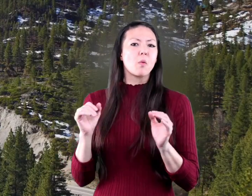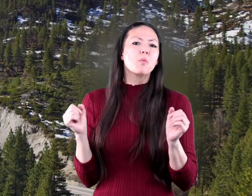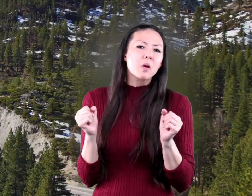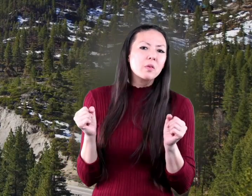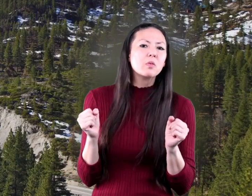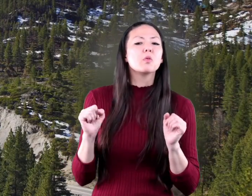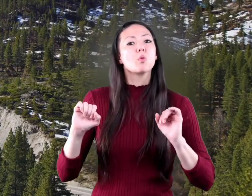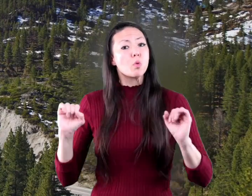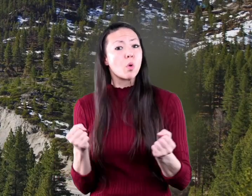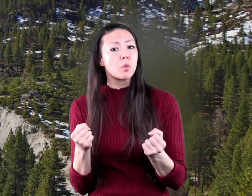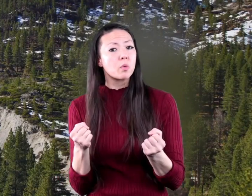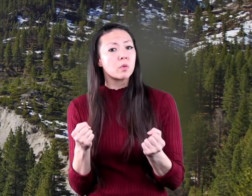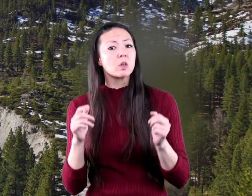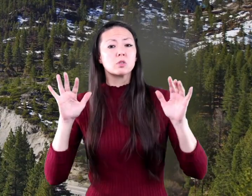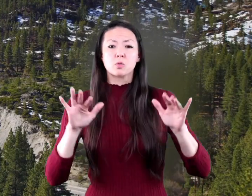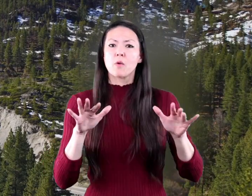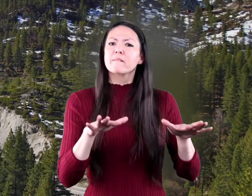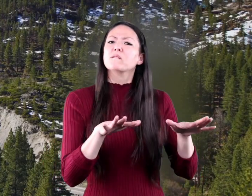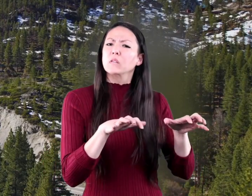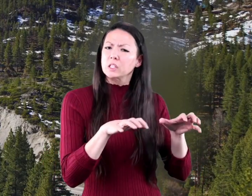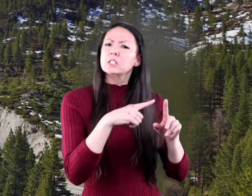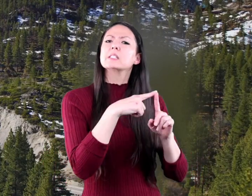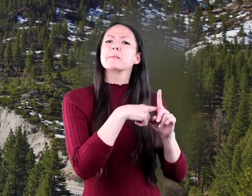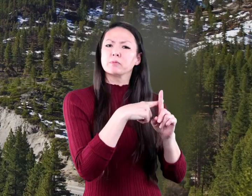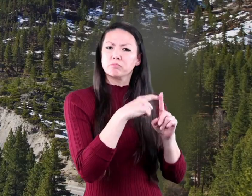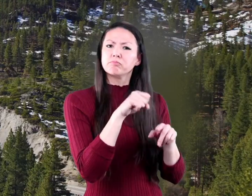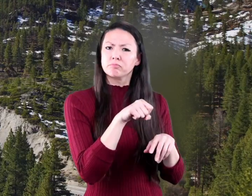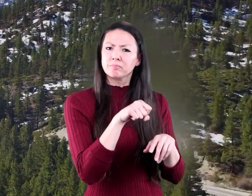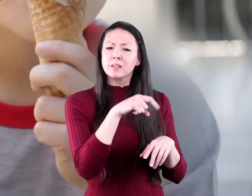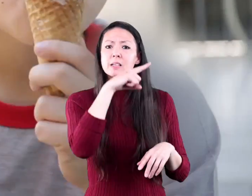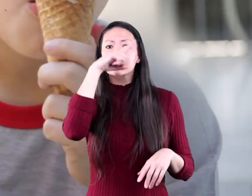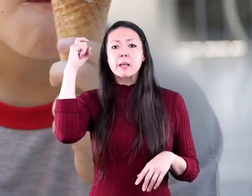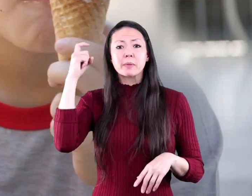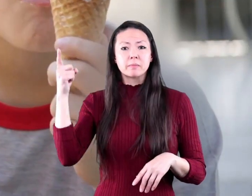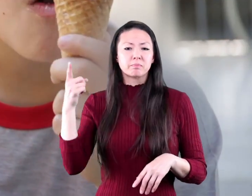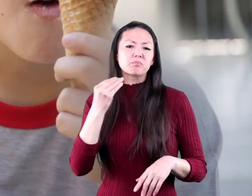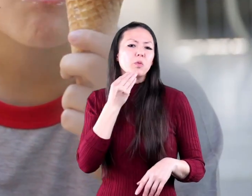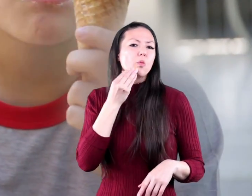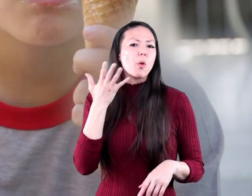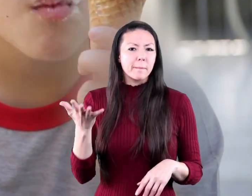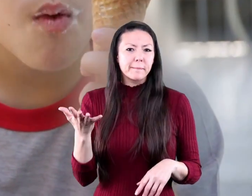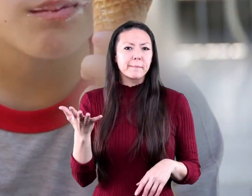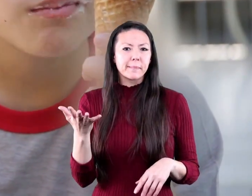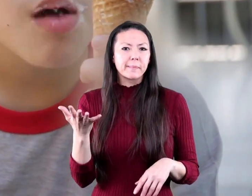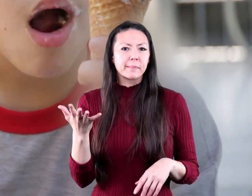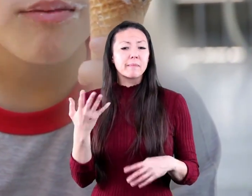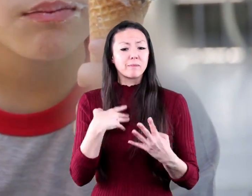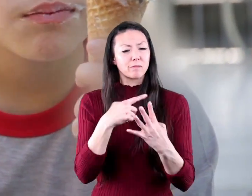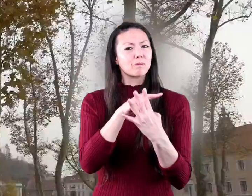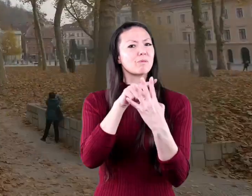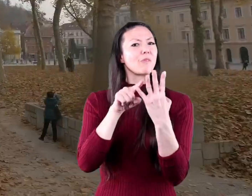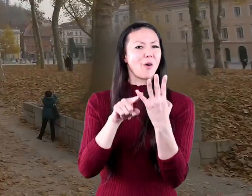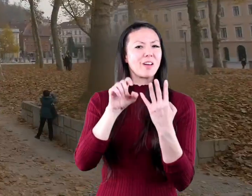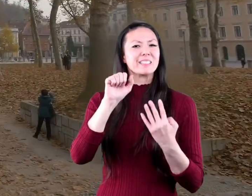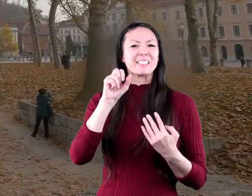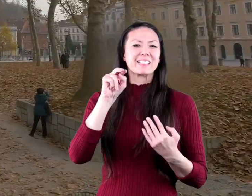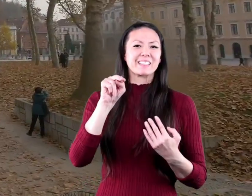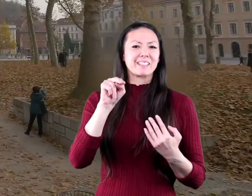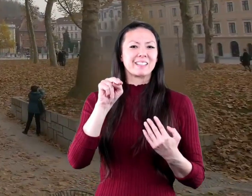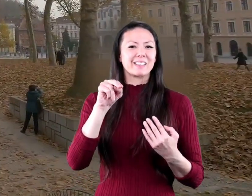cold with snow and freezing temperatures but the summers are warm there are four seasons in